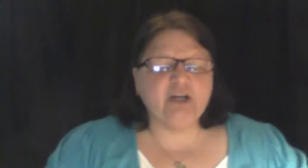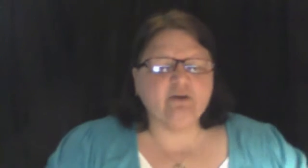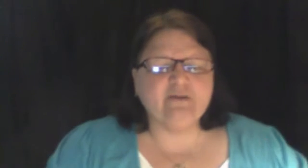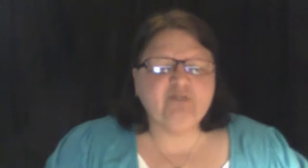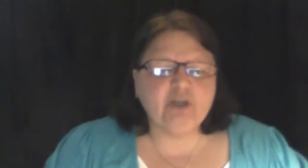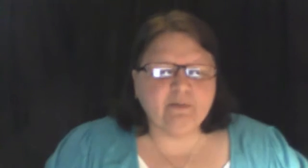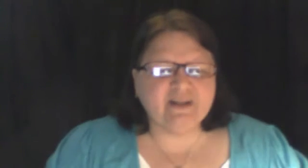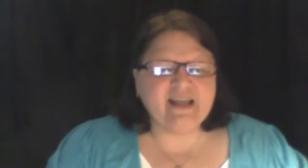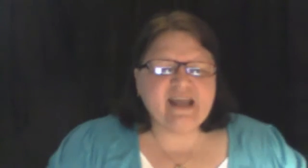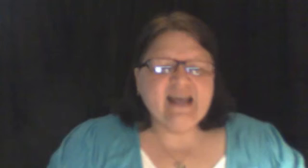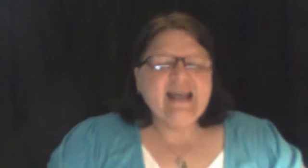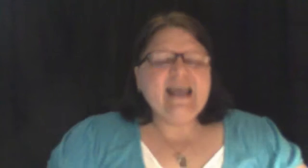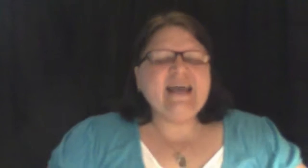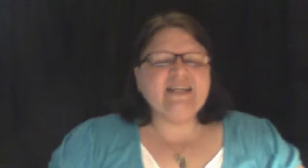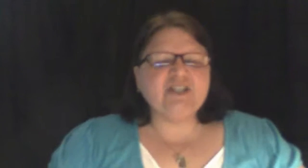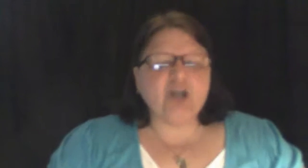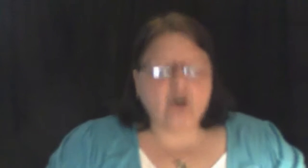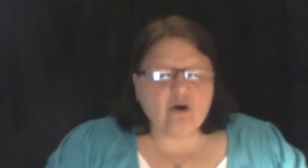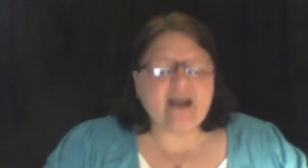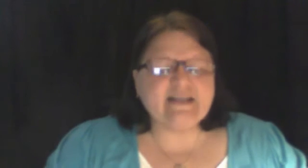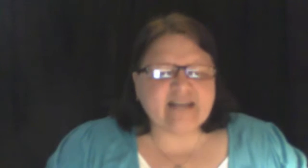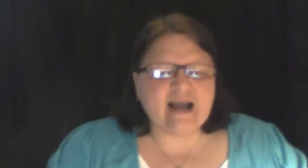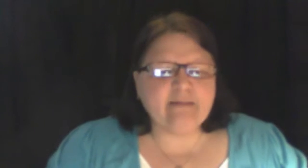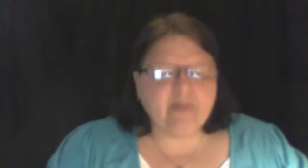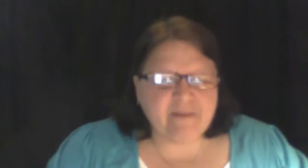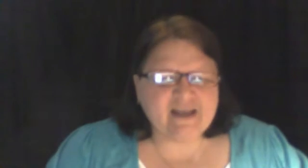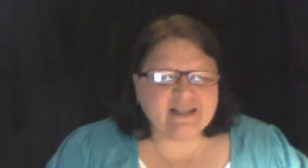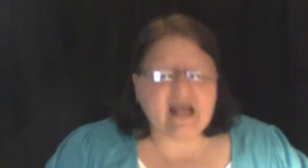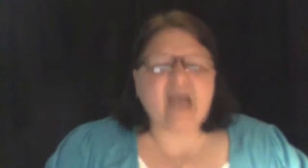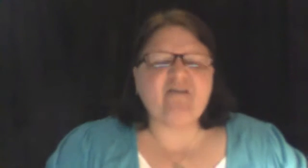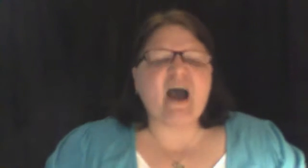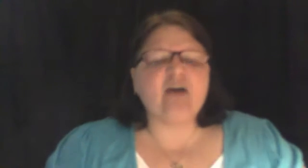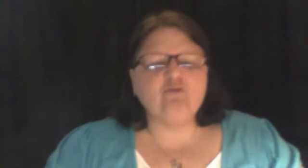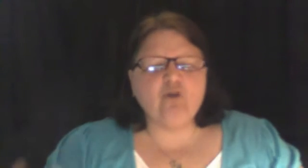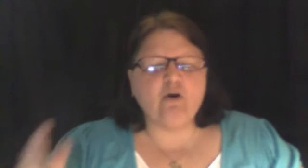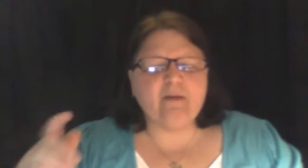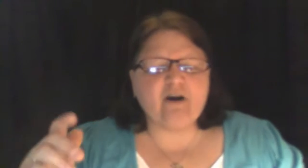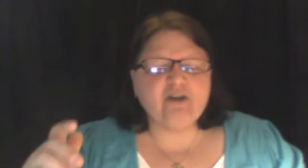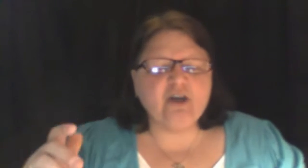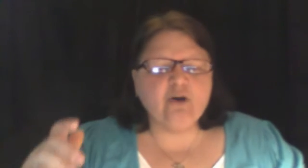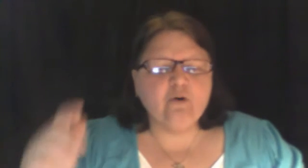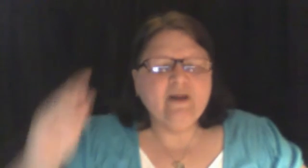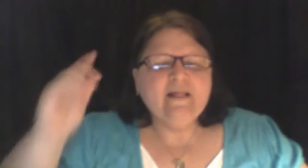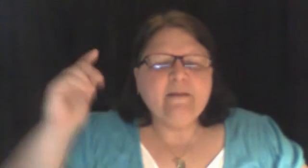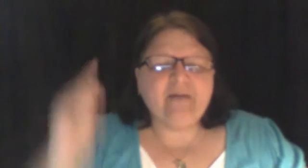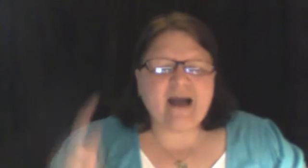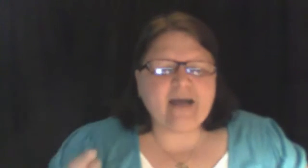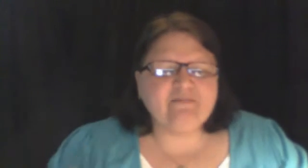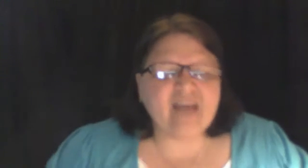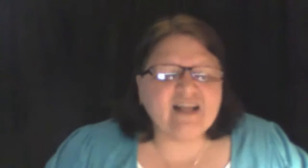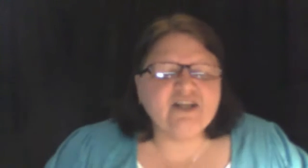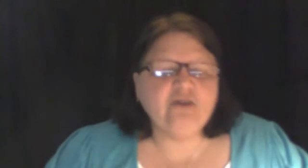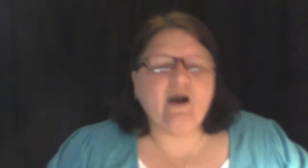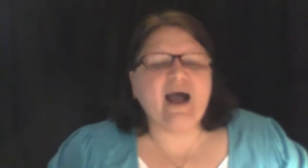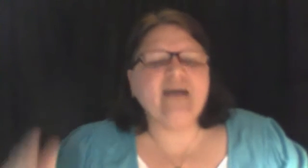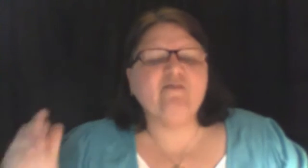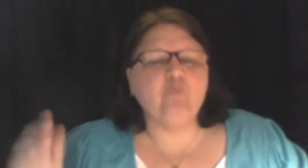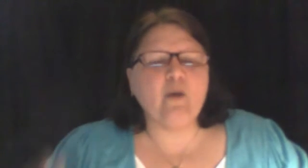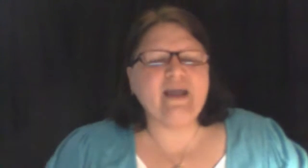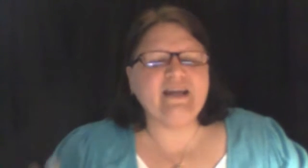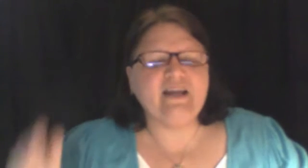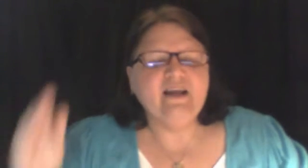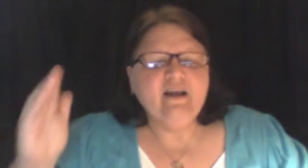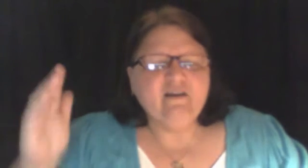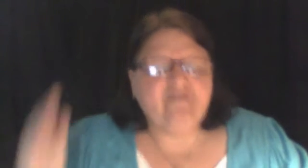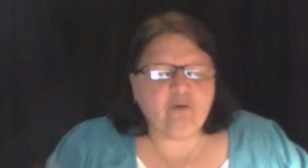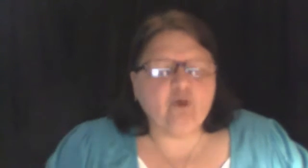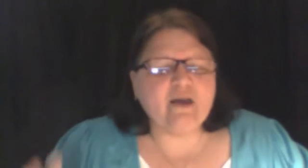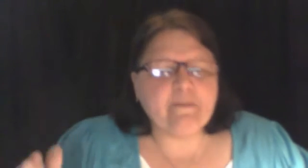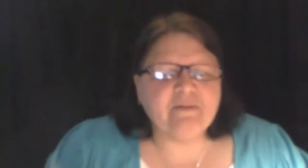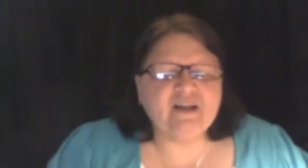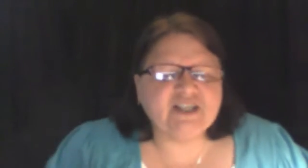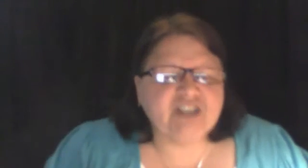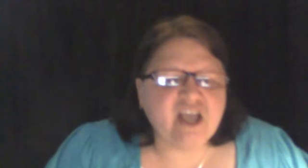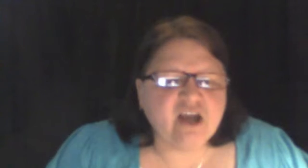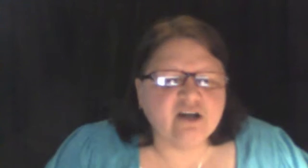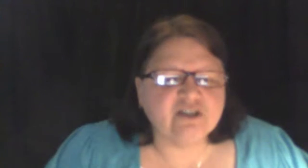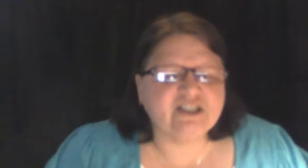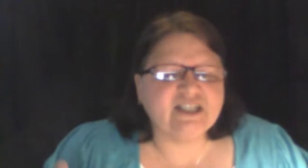year of Jubilee. It is a great time to be alive. I don't know about you, but I'm telling you, I have waited 40 plus years to